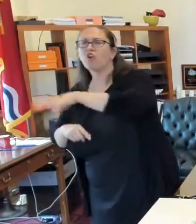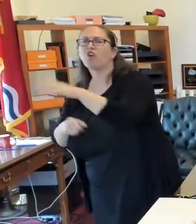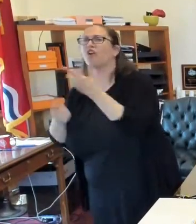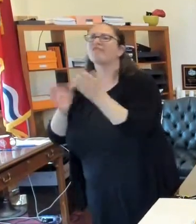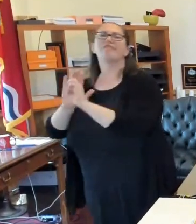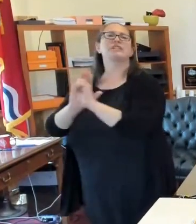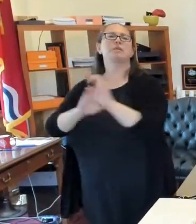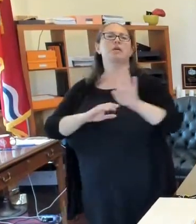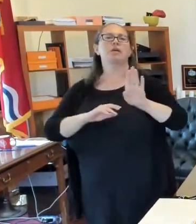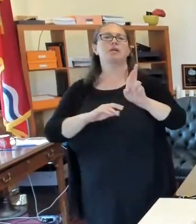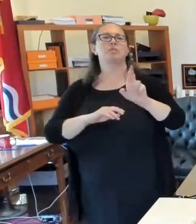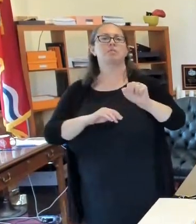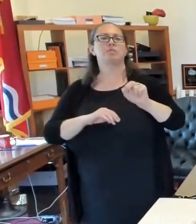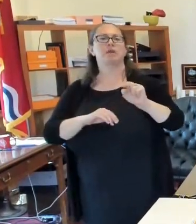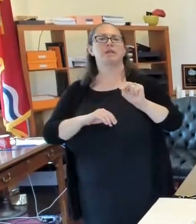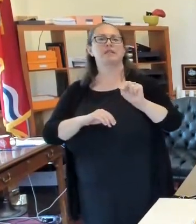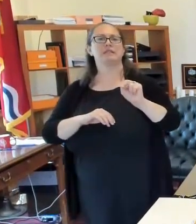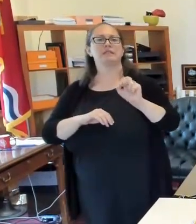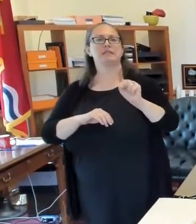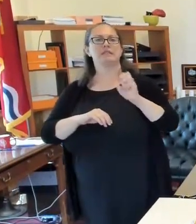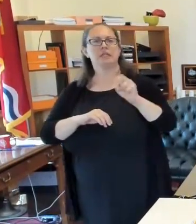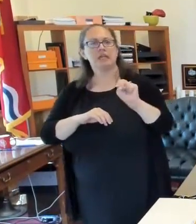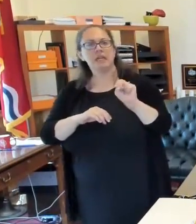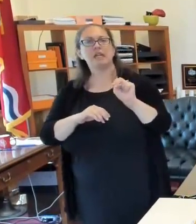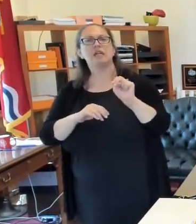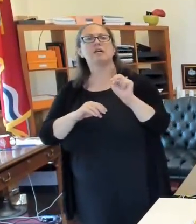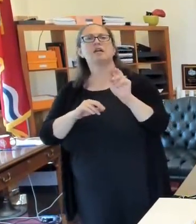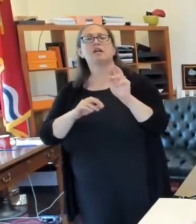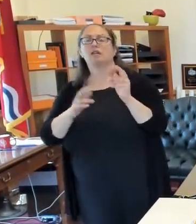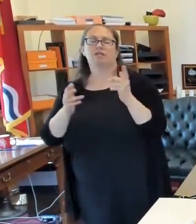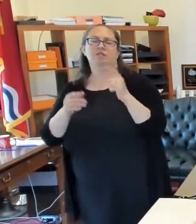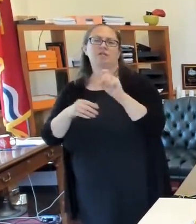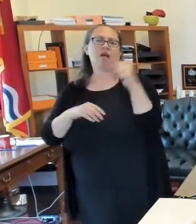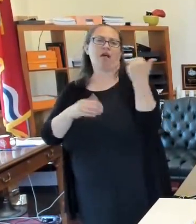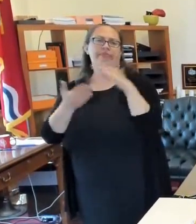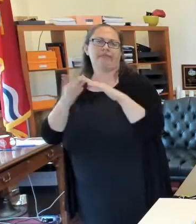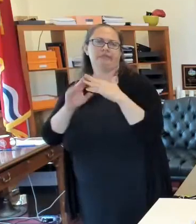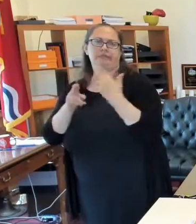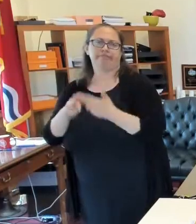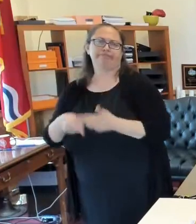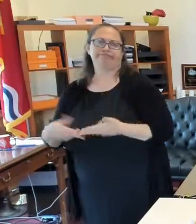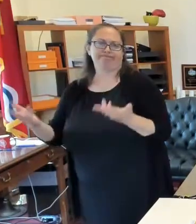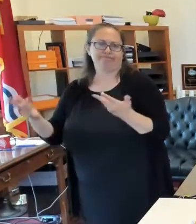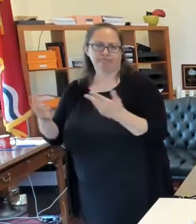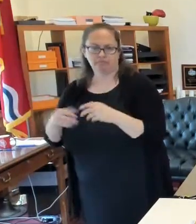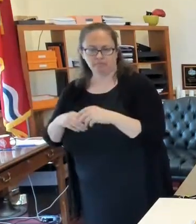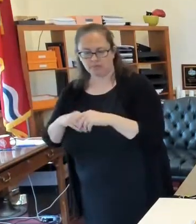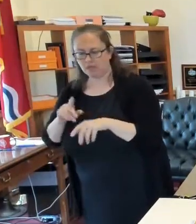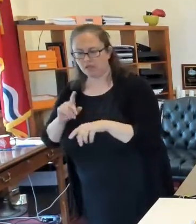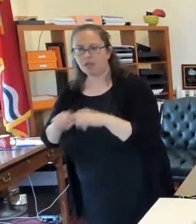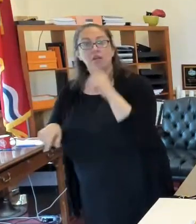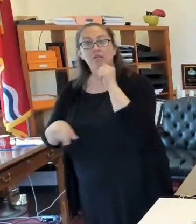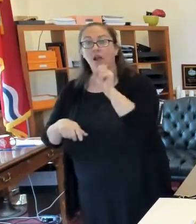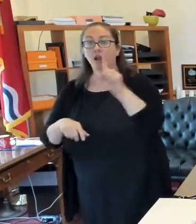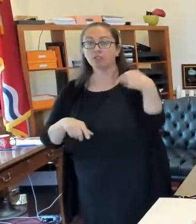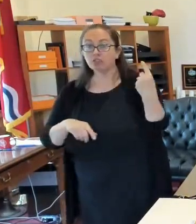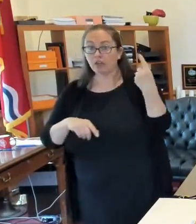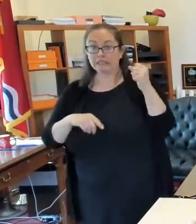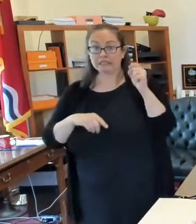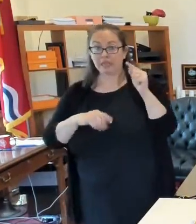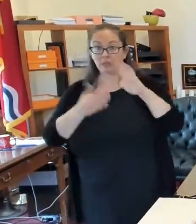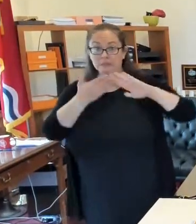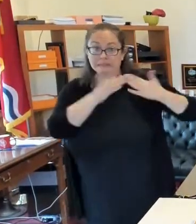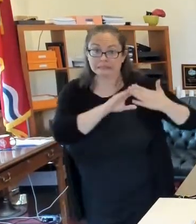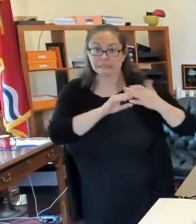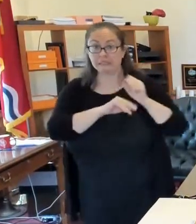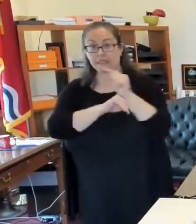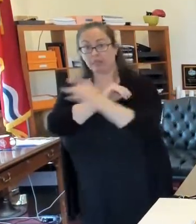locations, but, um, you know, so this isn't just a St. Louis, um, and St. Louis County issue. This is across the state